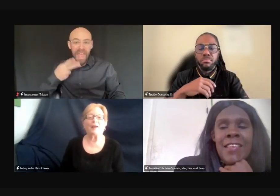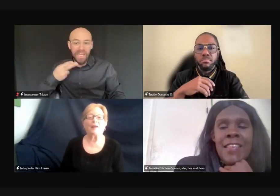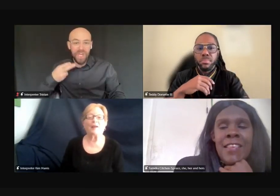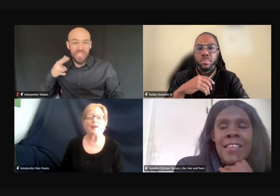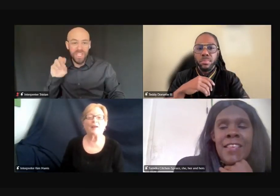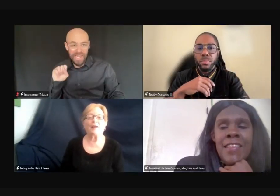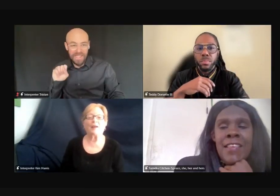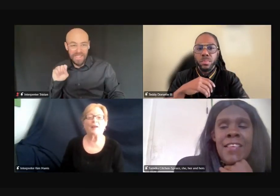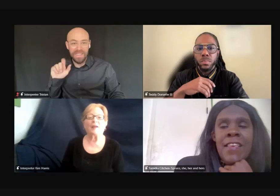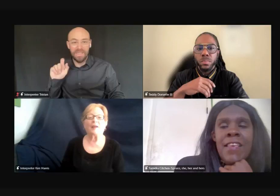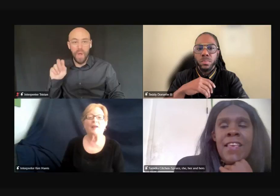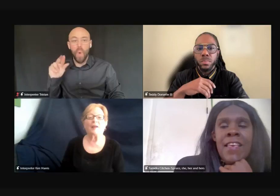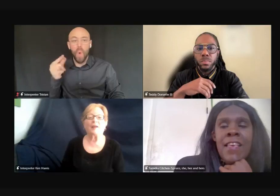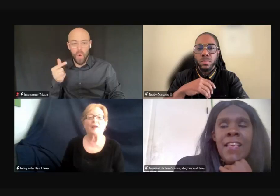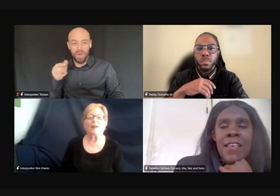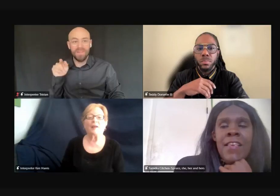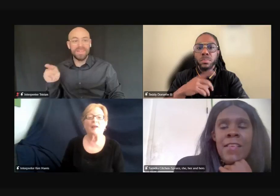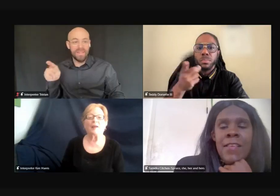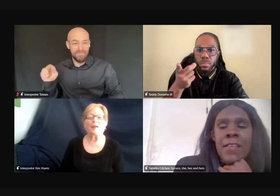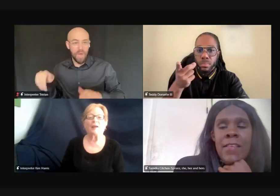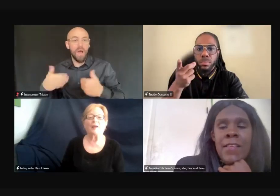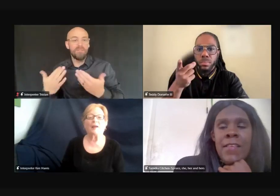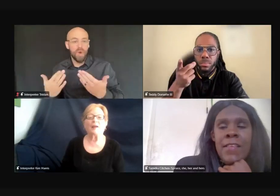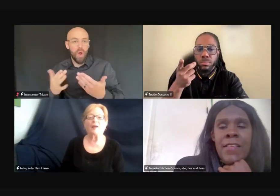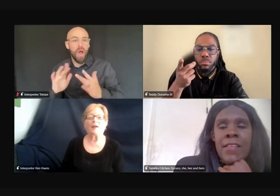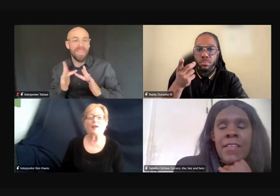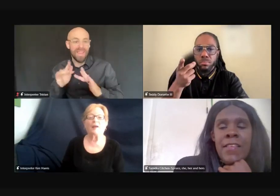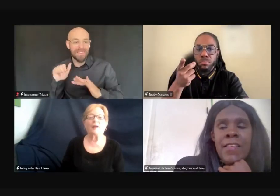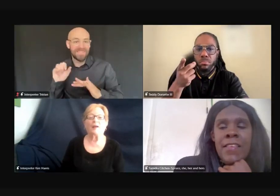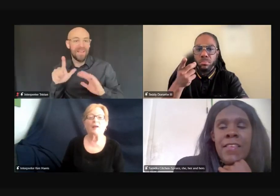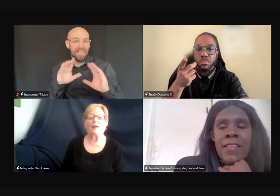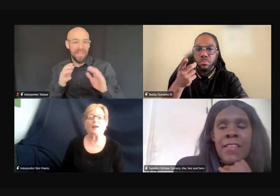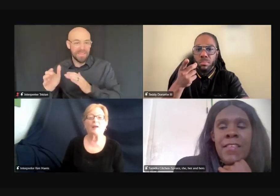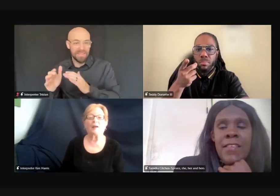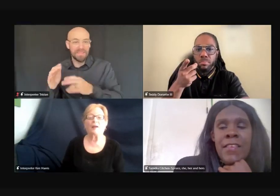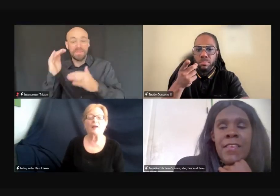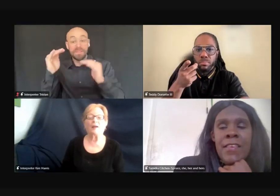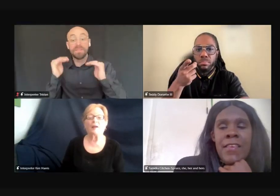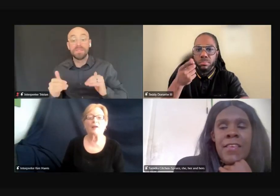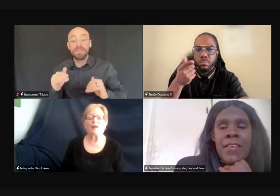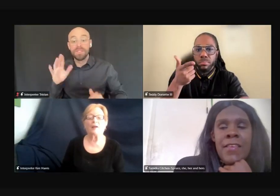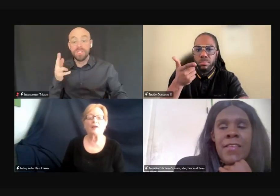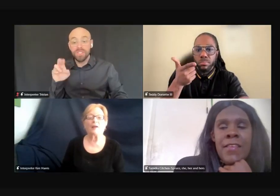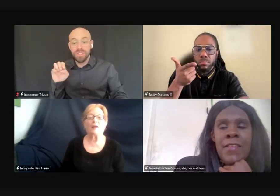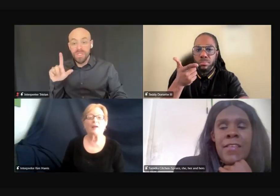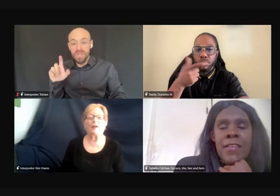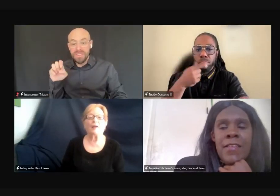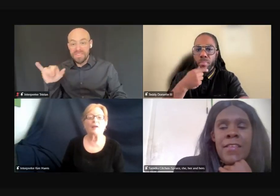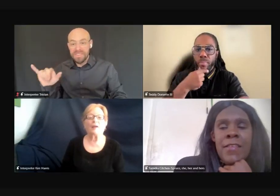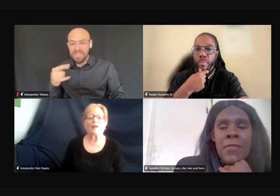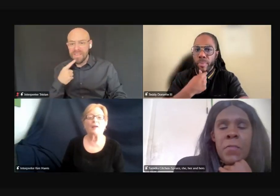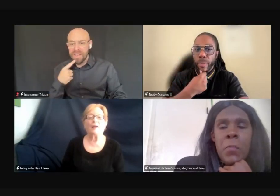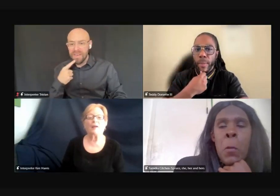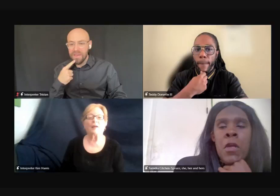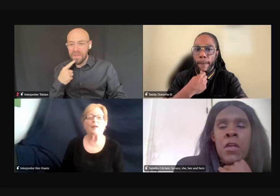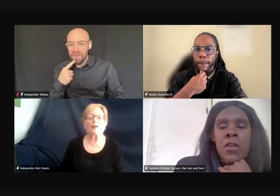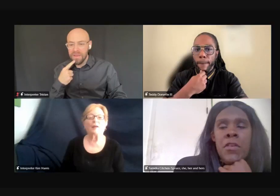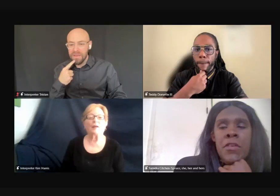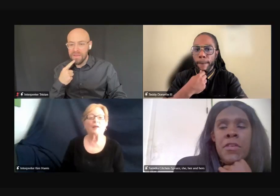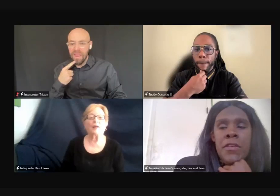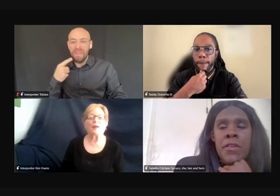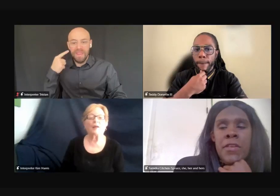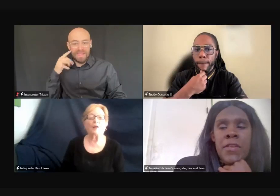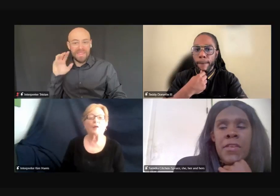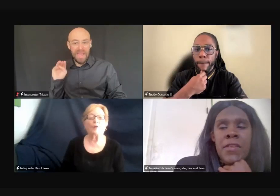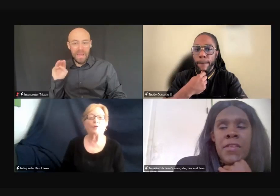online ASL classes, um, and Chelsea says, uh, she's not mistaken. And MDCR also does that as well, to